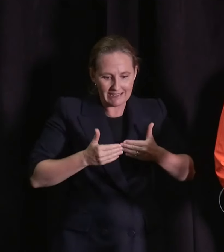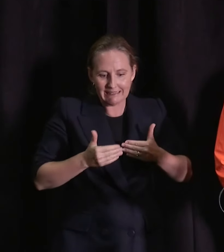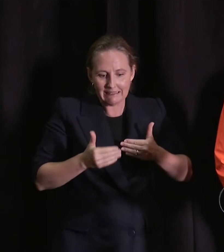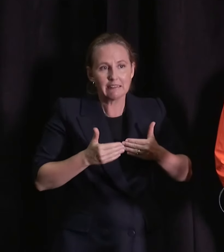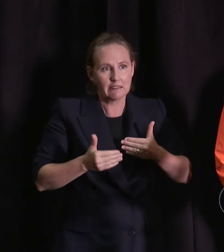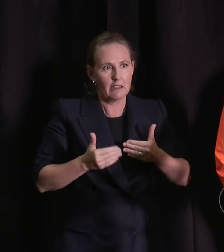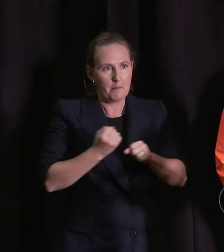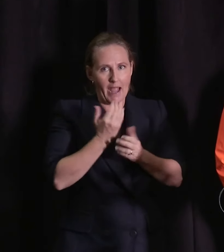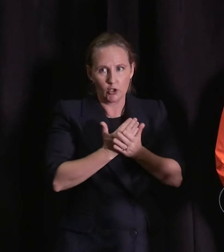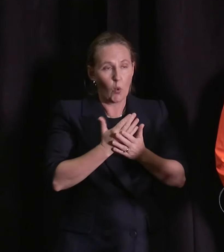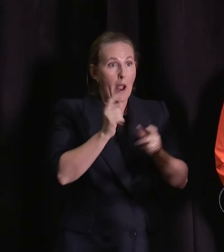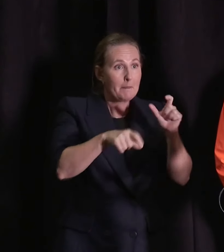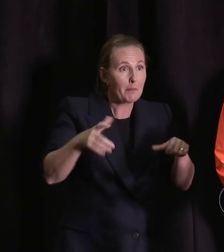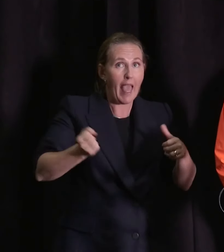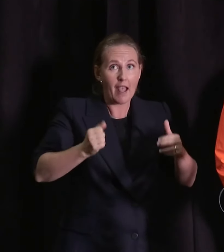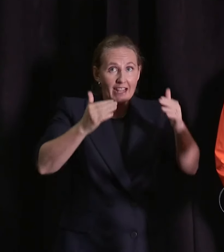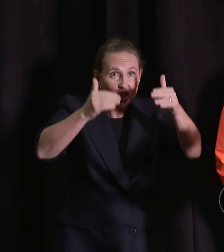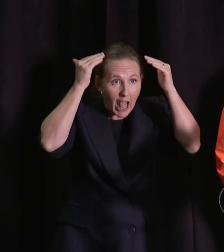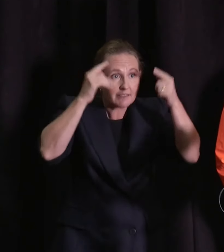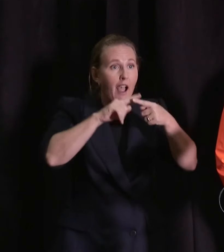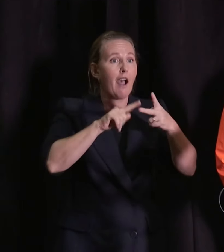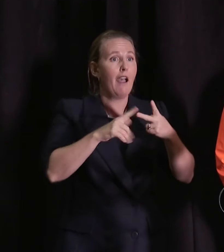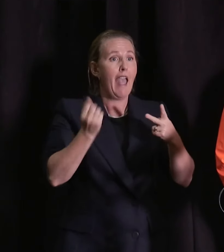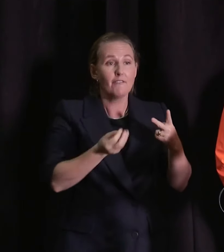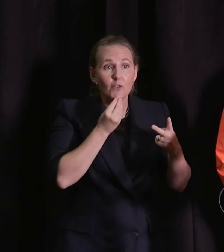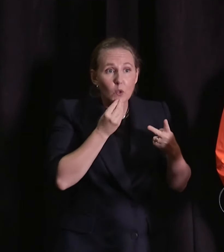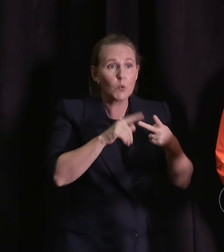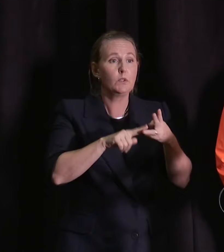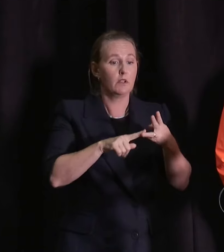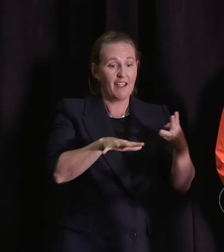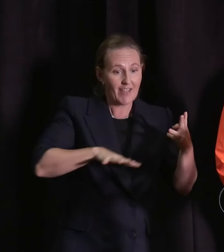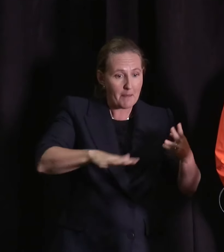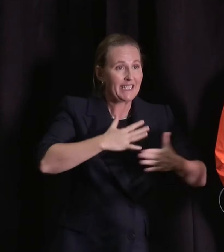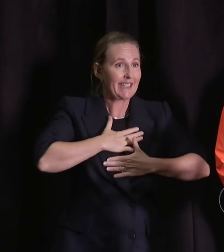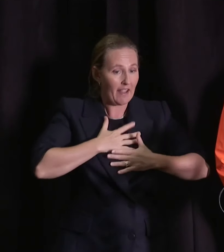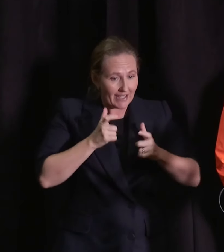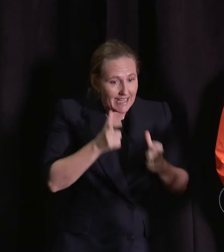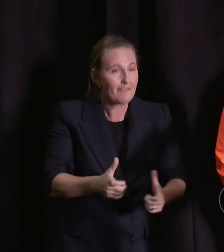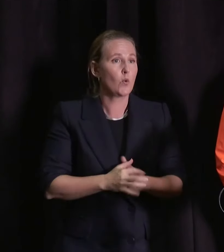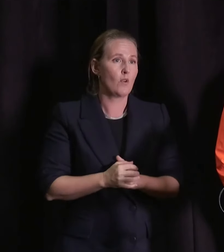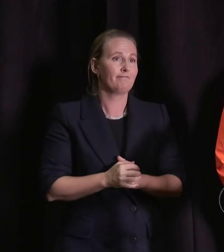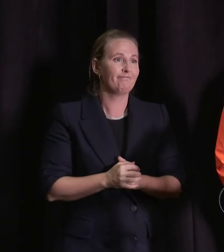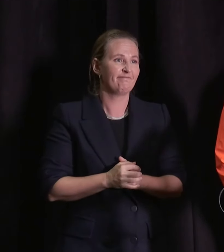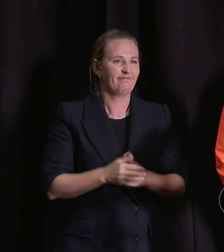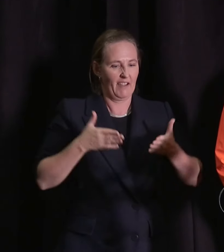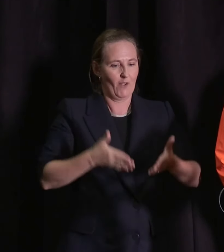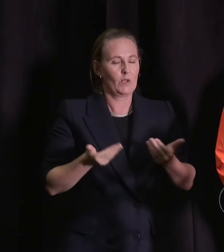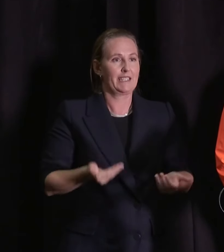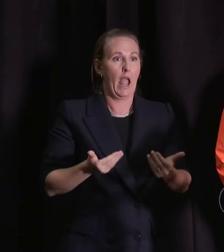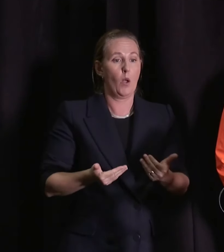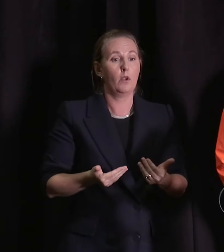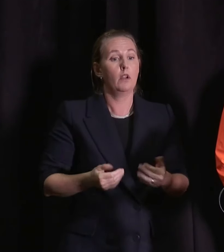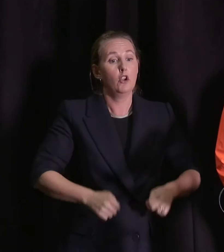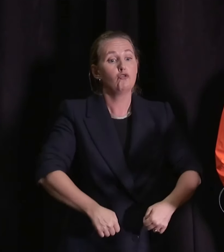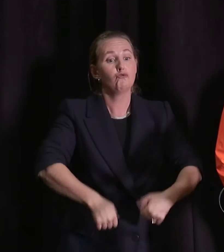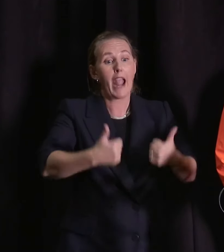over their head, that they have a meal, that their families are well cared for. That's the immediate focus. The recovery